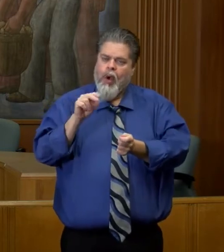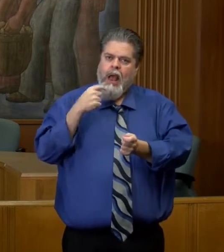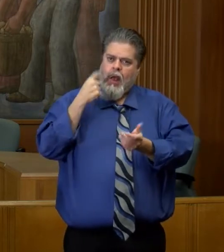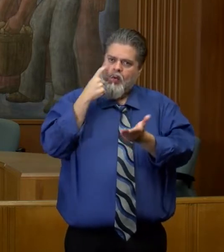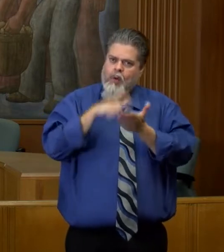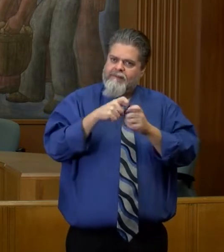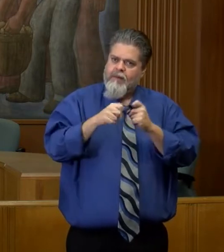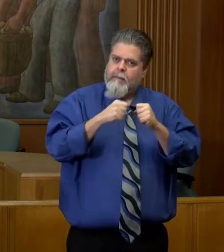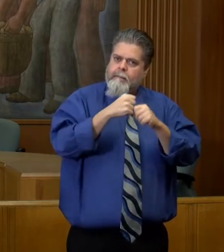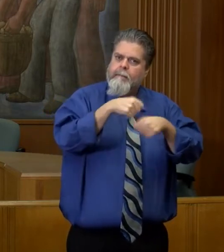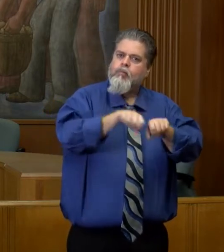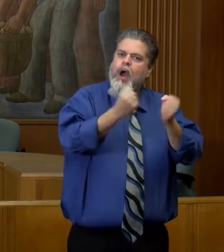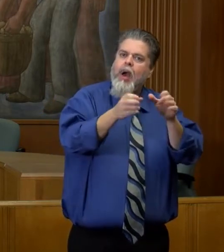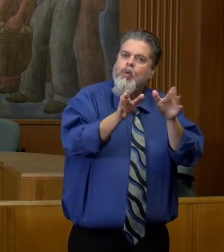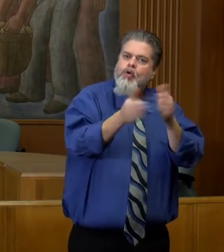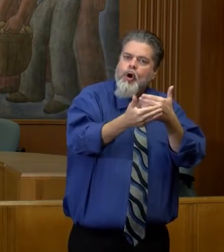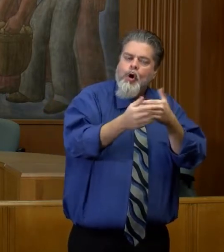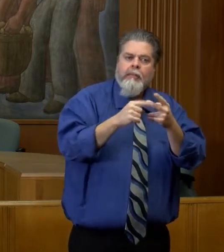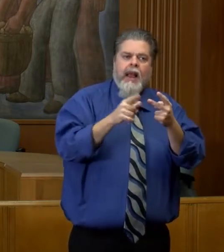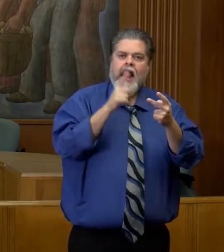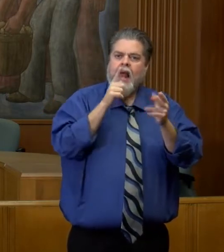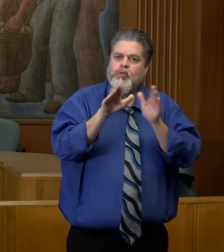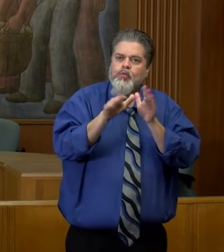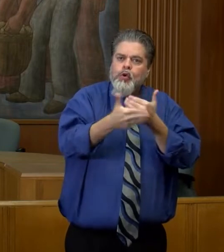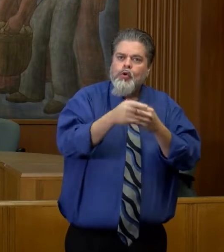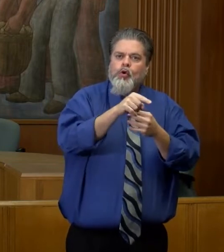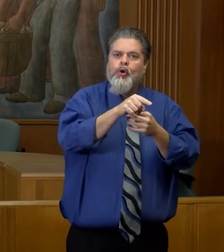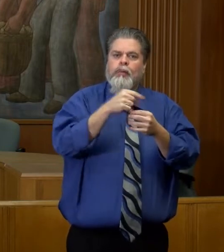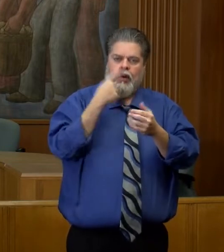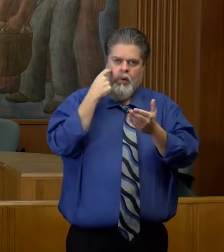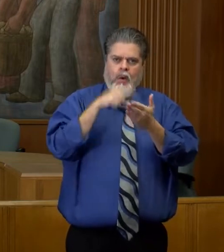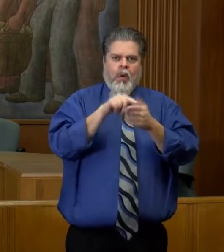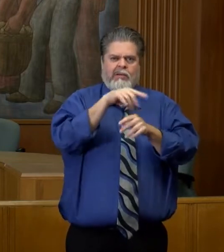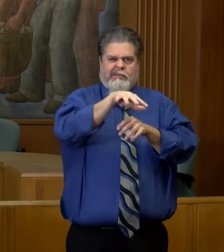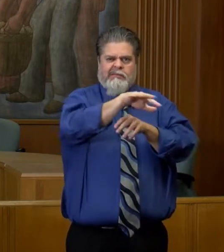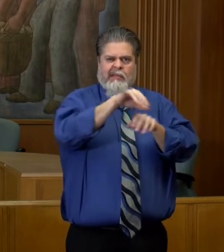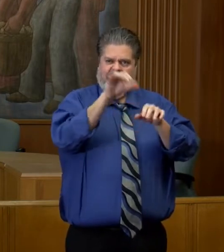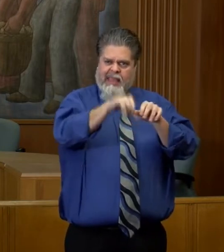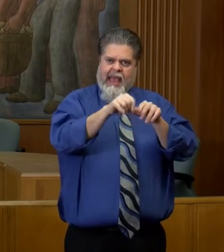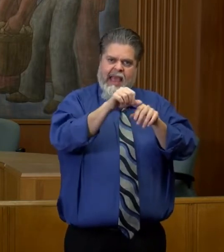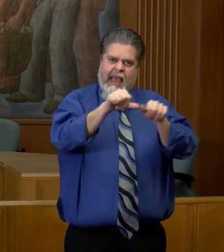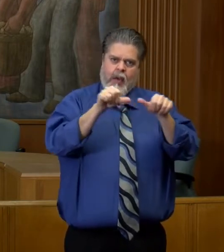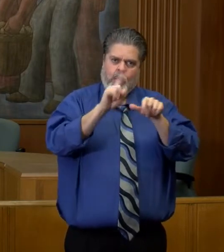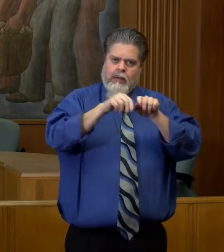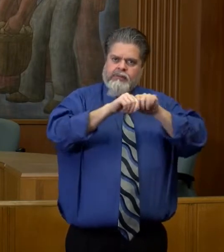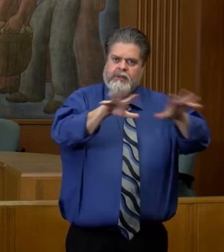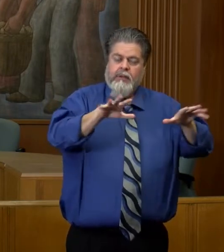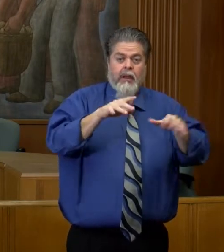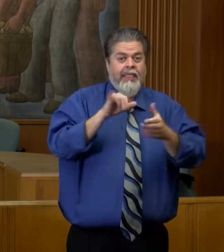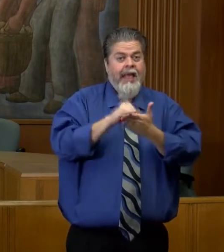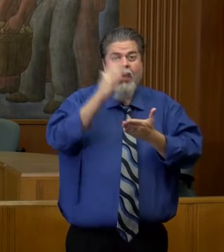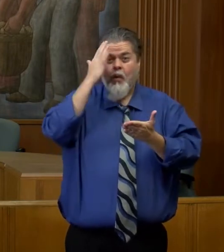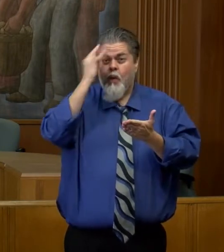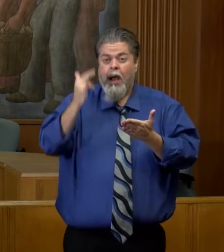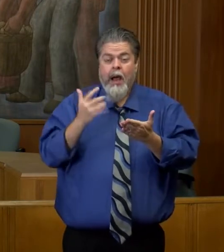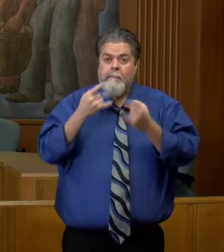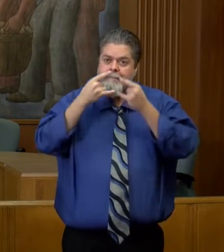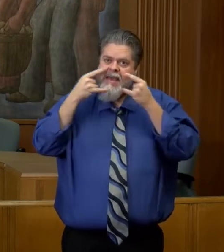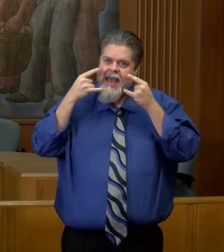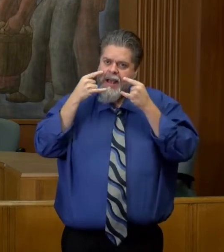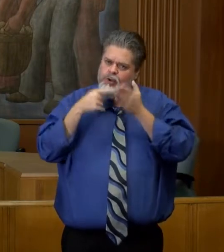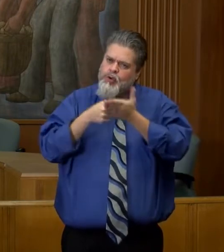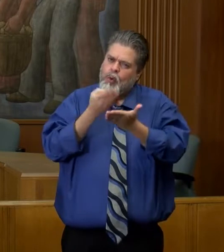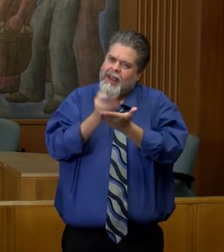the break room or sit down at a lunch table. Those are some of the changes that we've had to make that's proven to us that masks do work, because when we're wearing the mask,